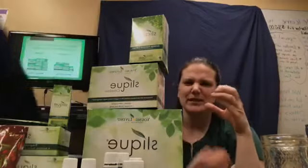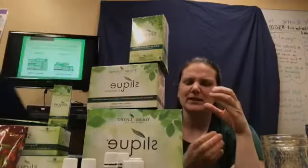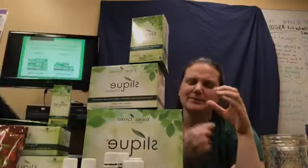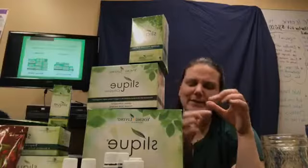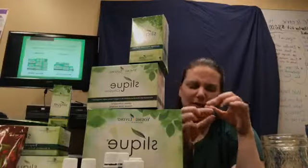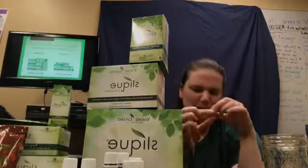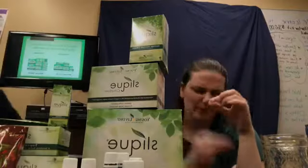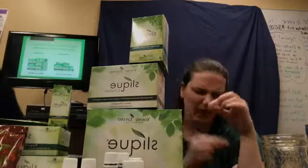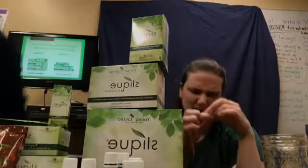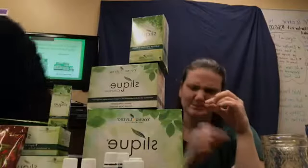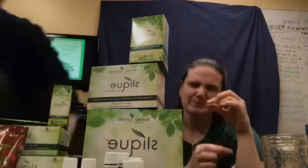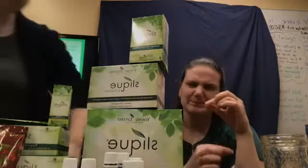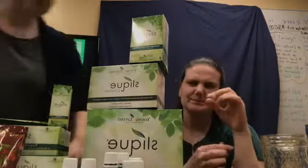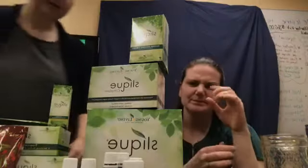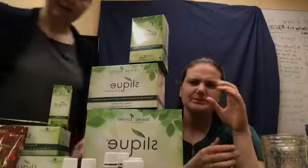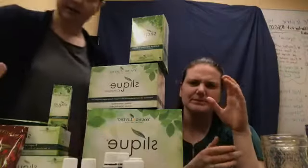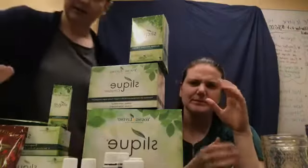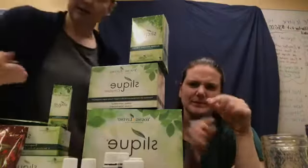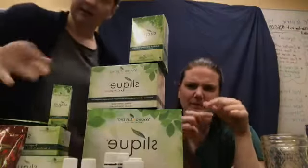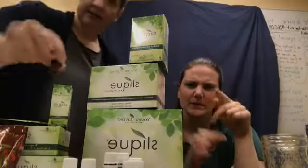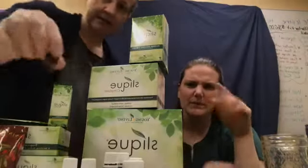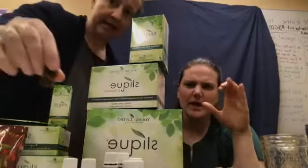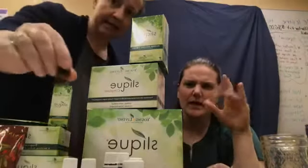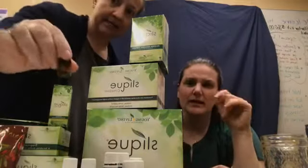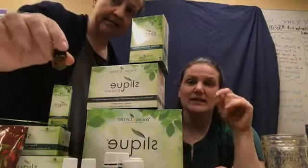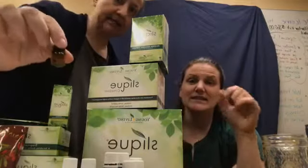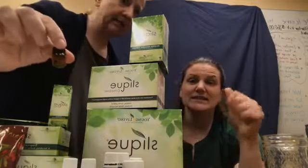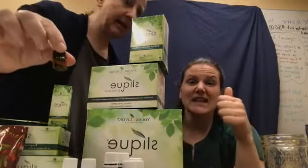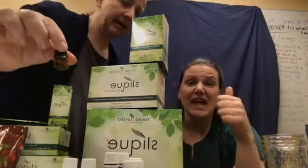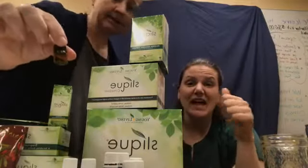Household Cleaner. Ten of these little guys.